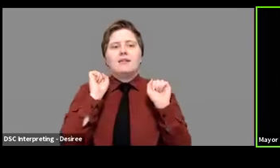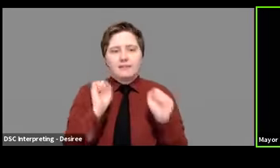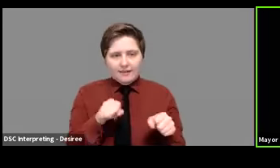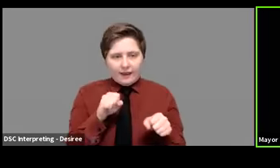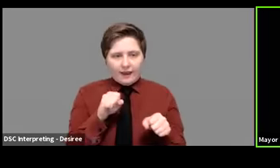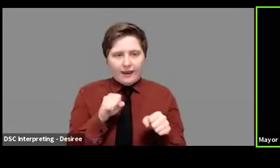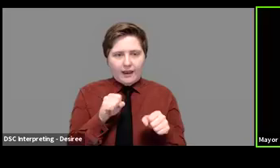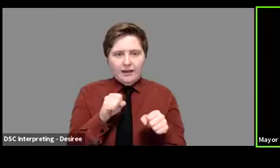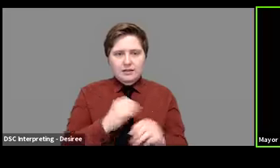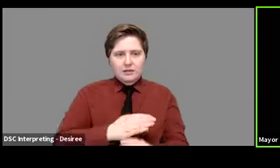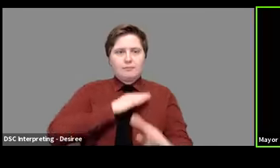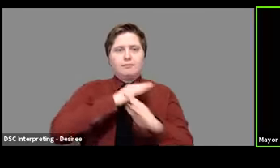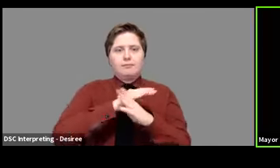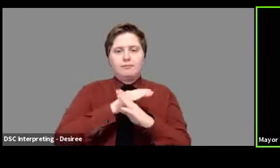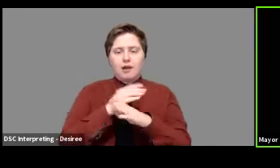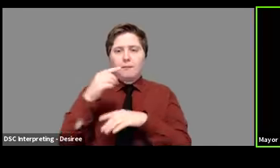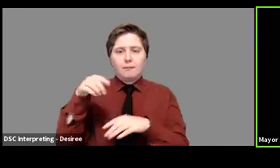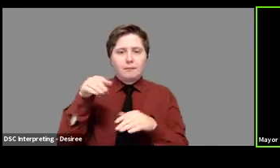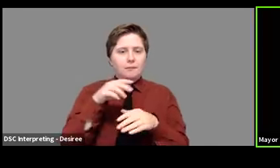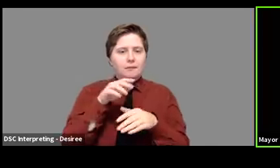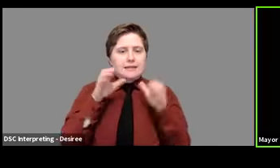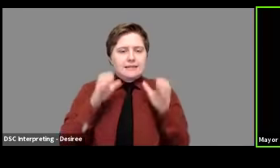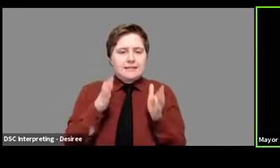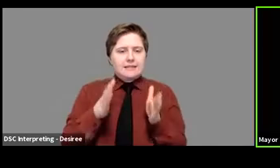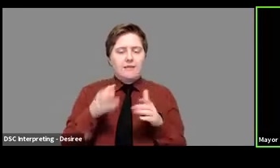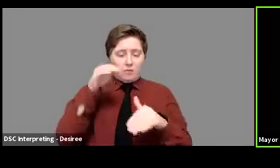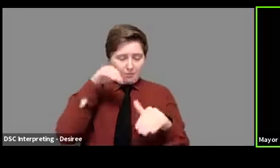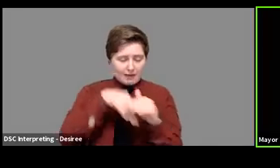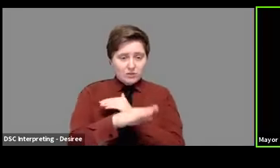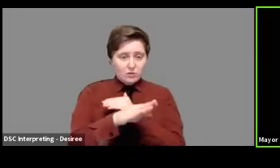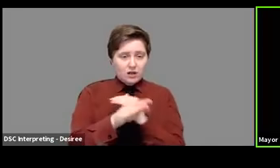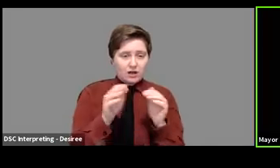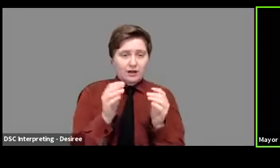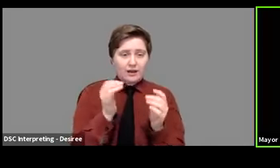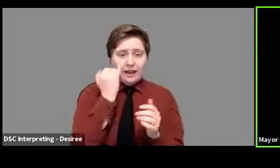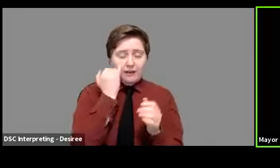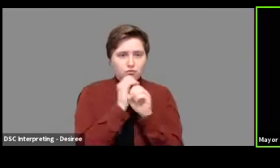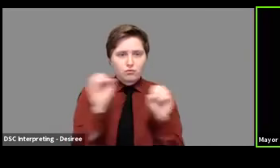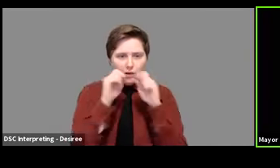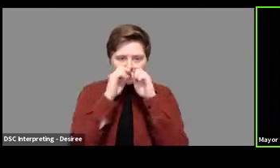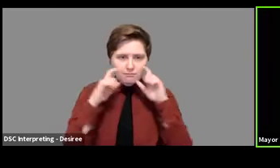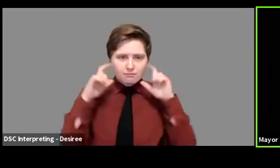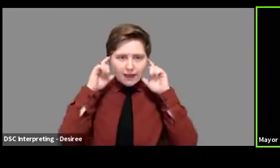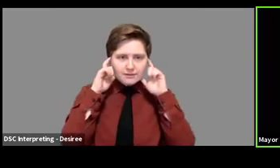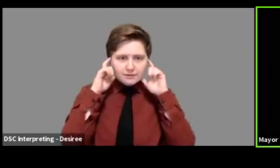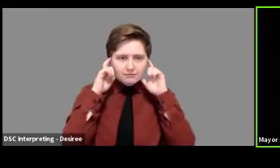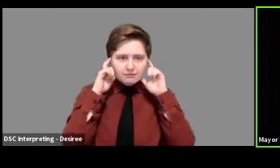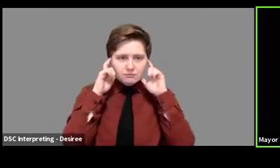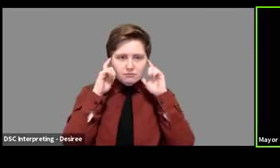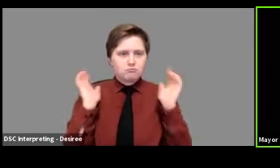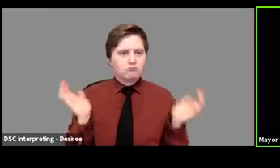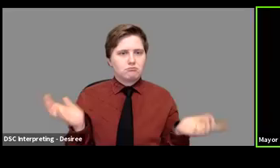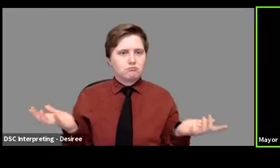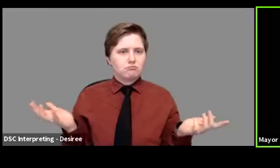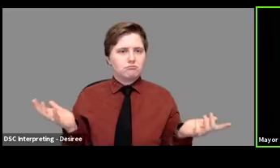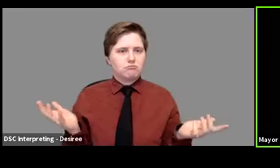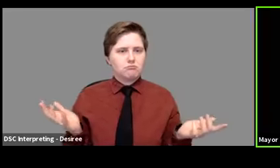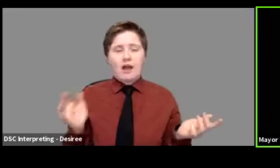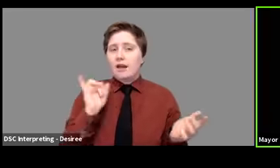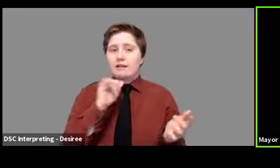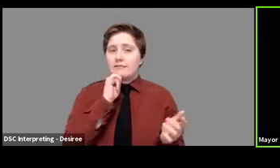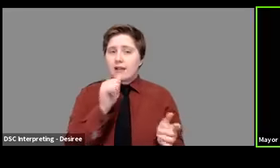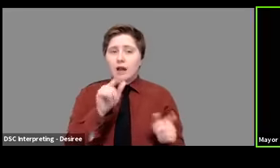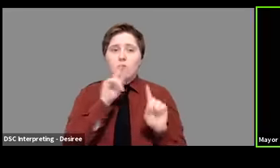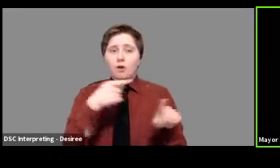could prevent citizens from entering their place of business, uh, if they are not wearing a face covering. Now that's not a, an order from the